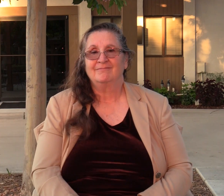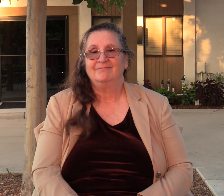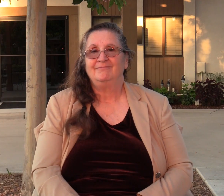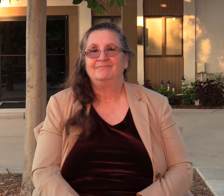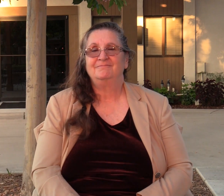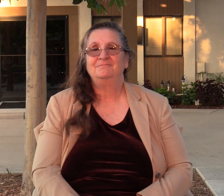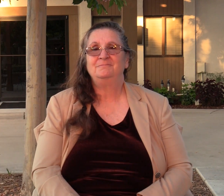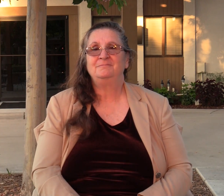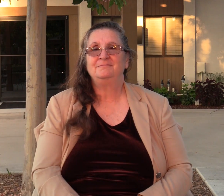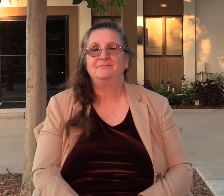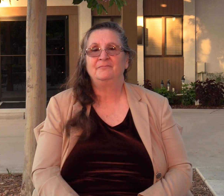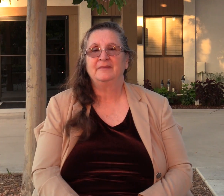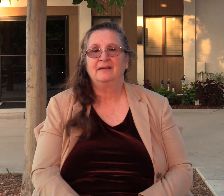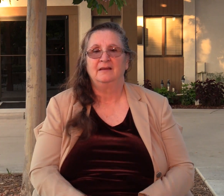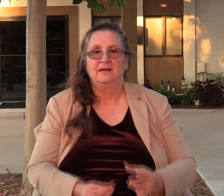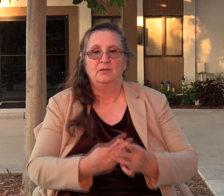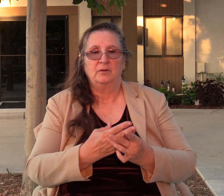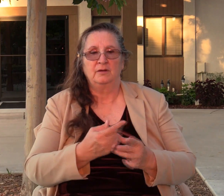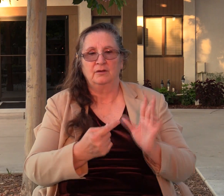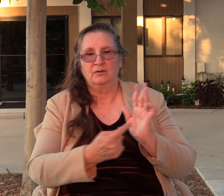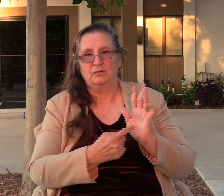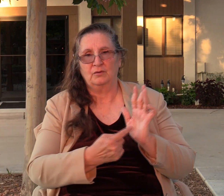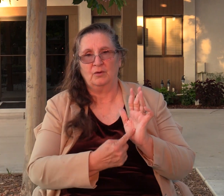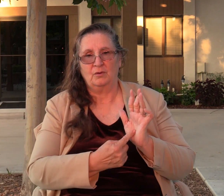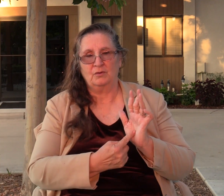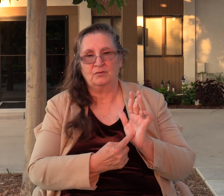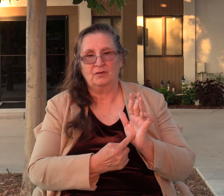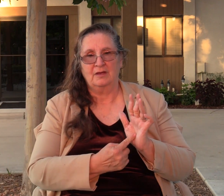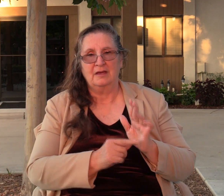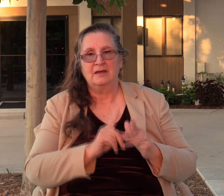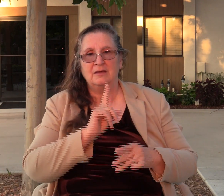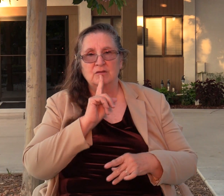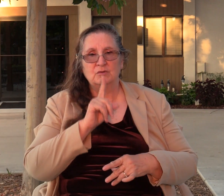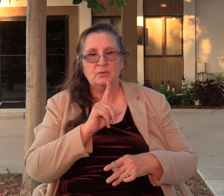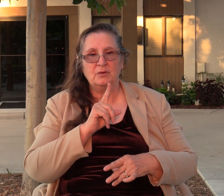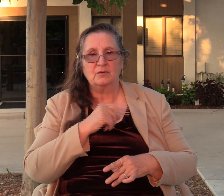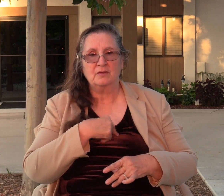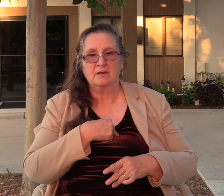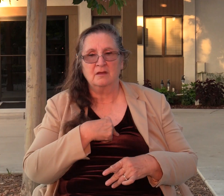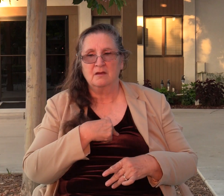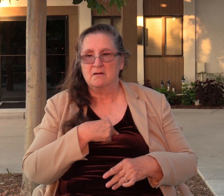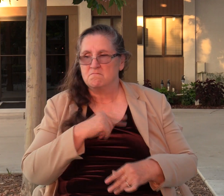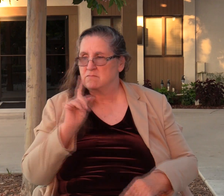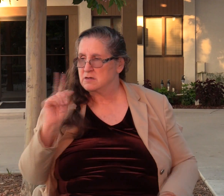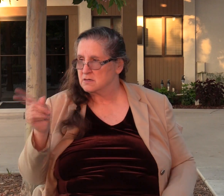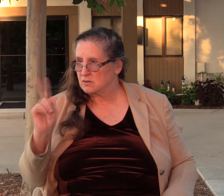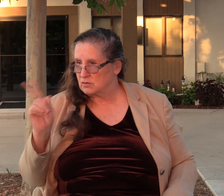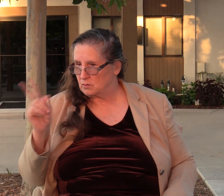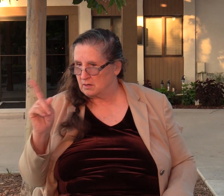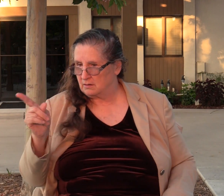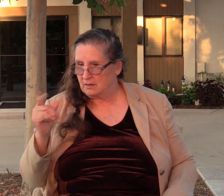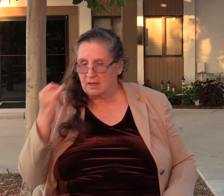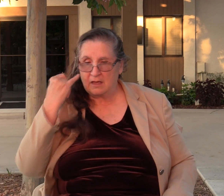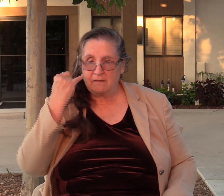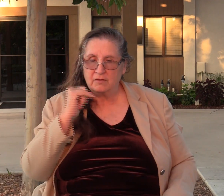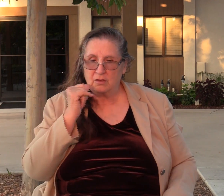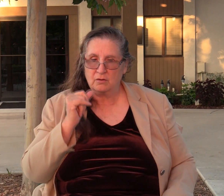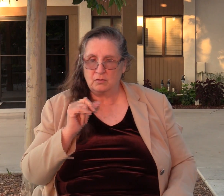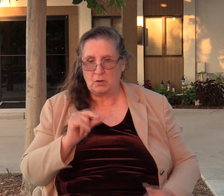And the bramble shows its true colors at the end of verse 15 by threatening the trees. If you don't pick me to rule over you, then let fire from the